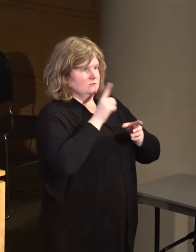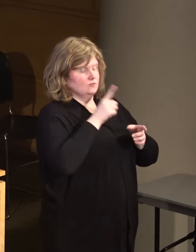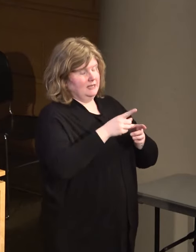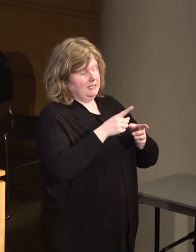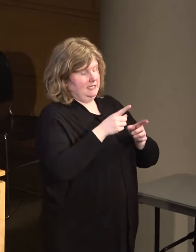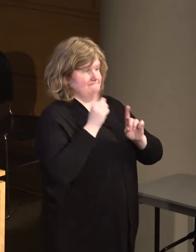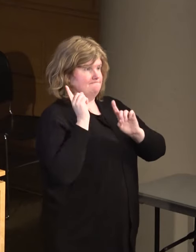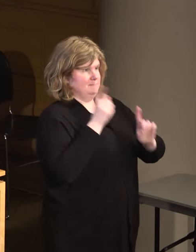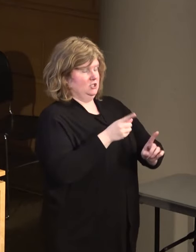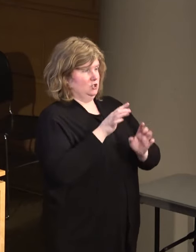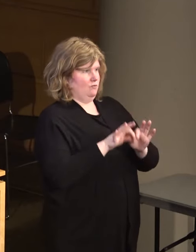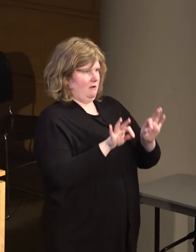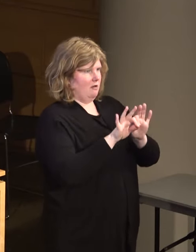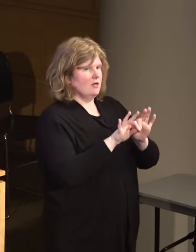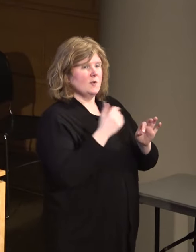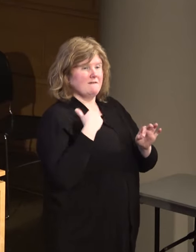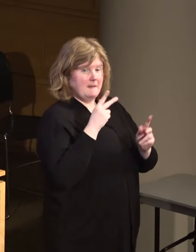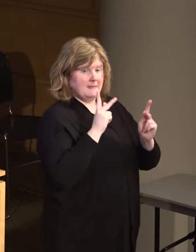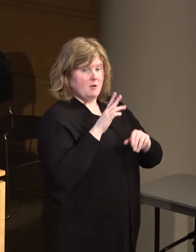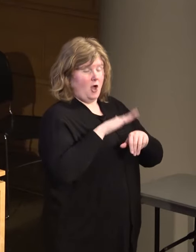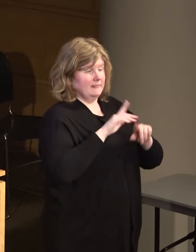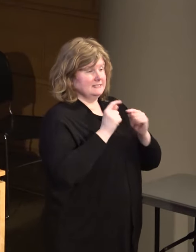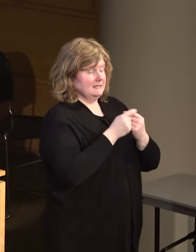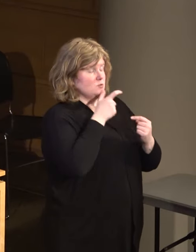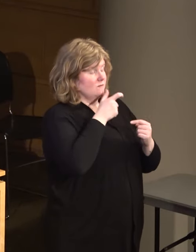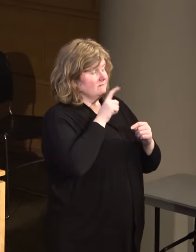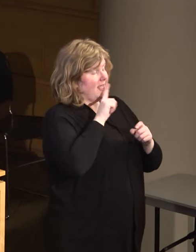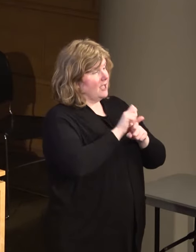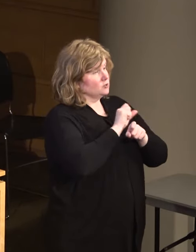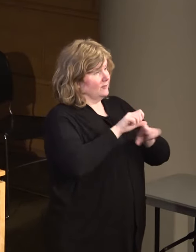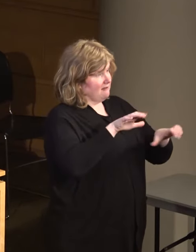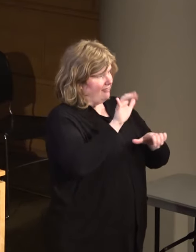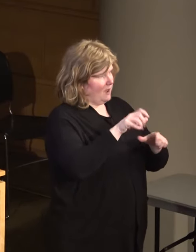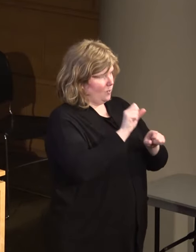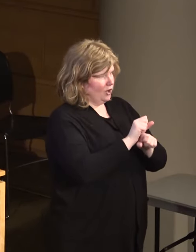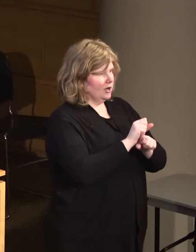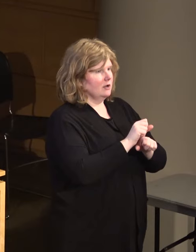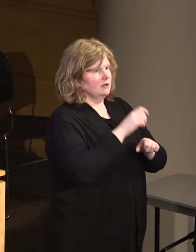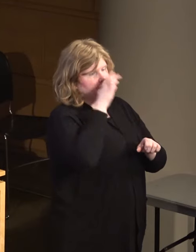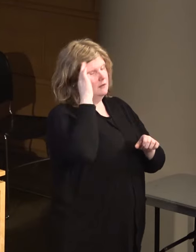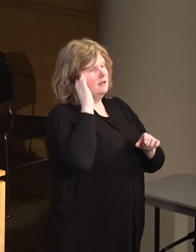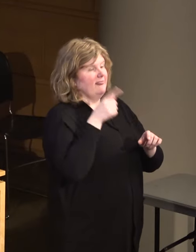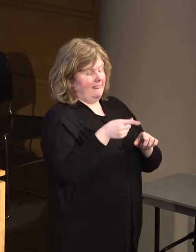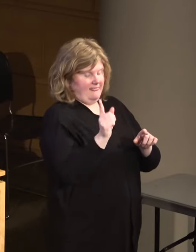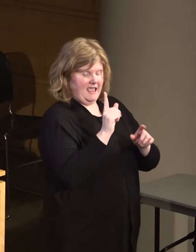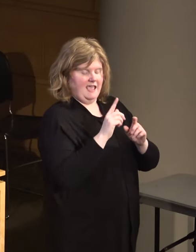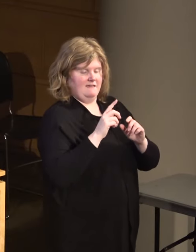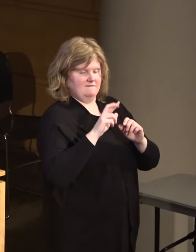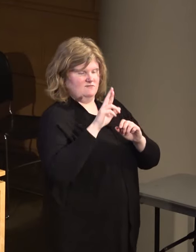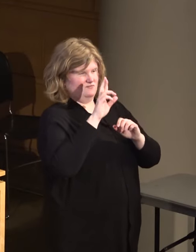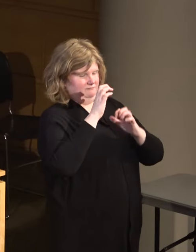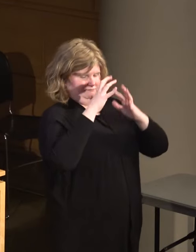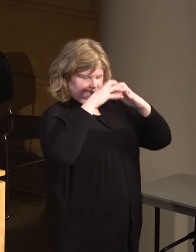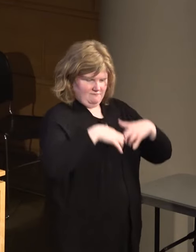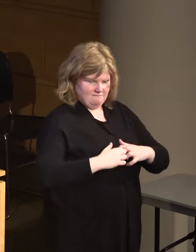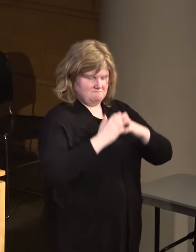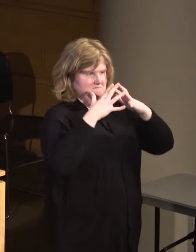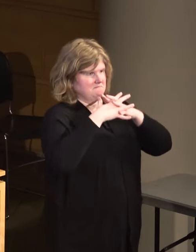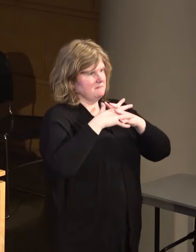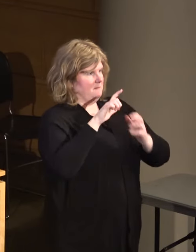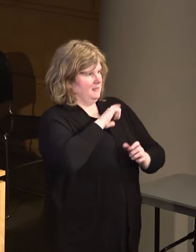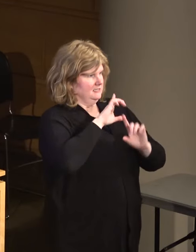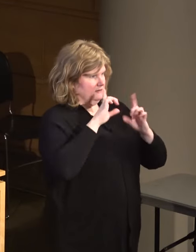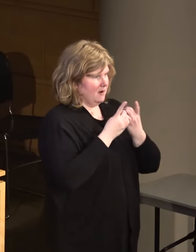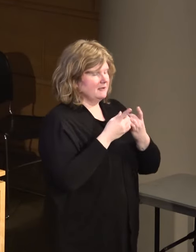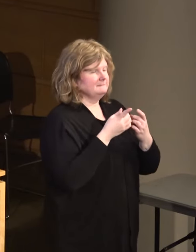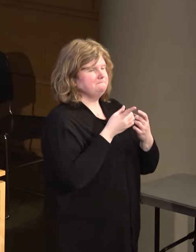critical here, is that you've got members of this team that's actually done it, reconstituted police departments, work with the community in a way that